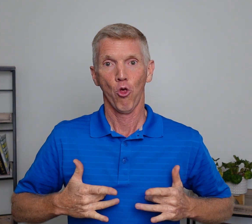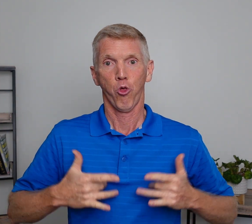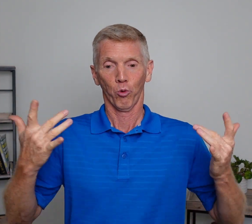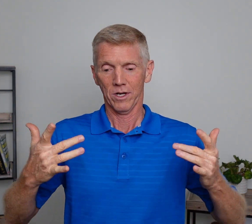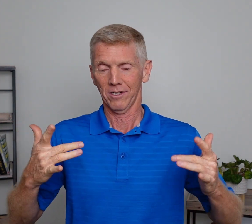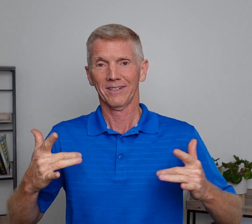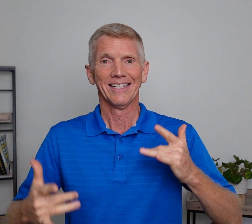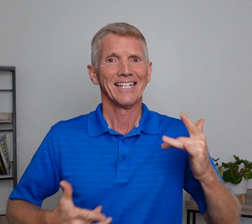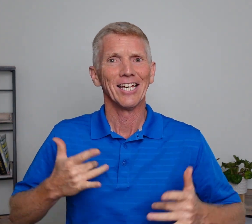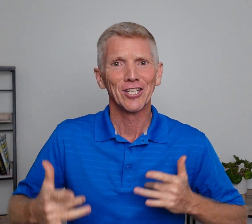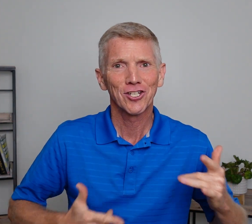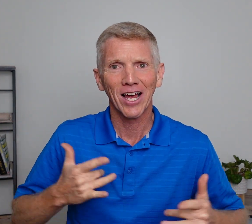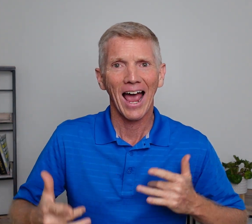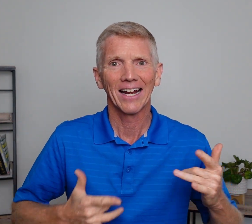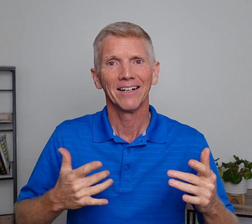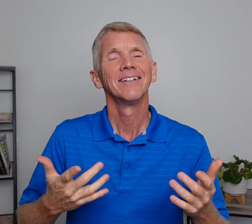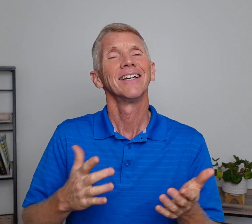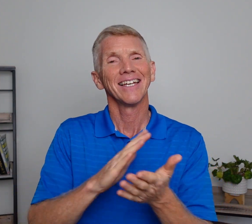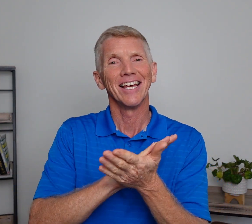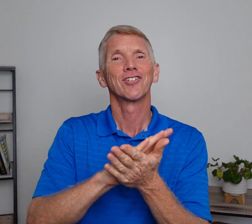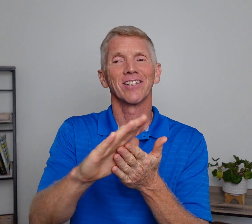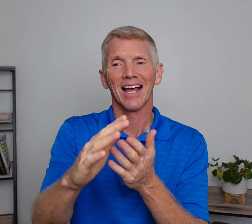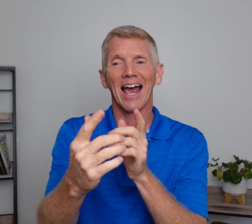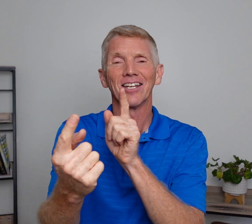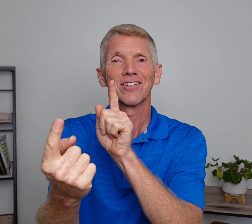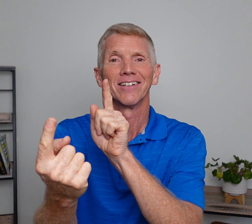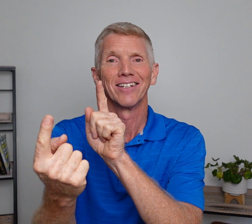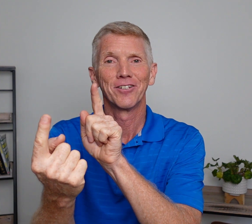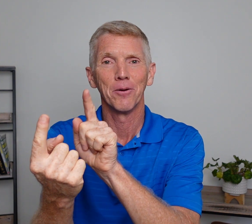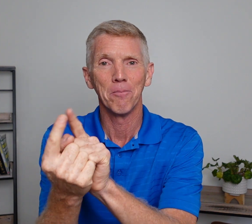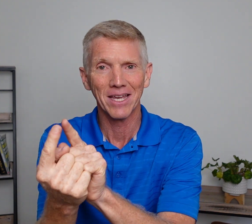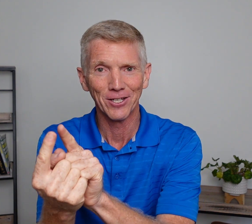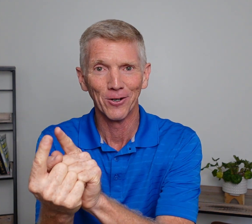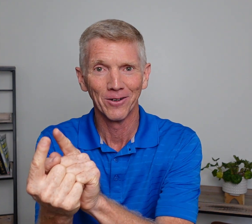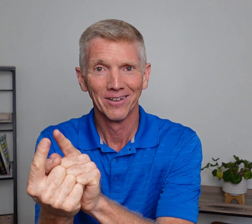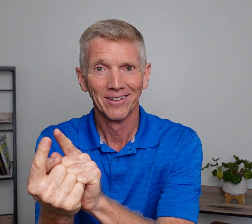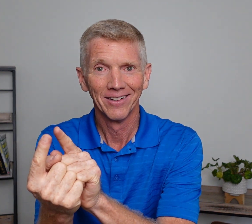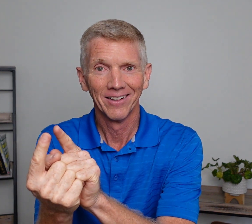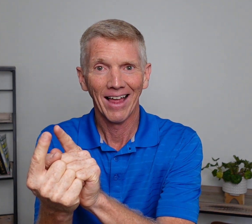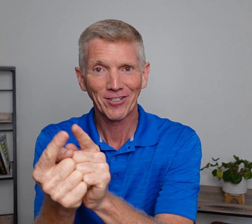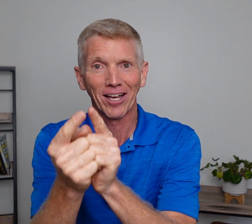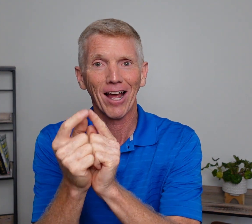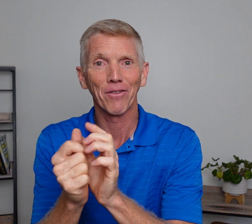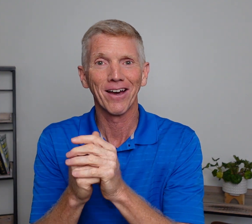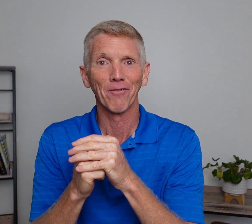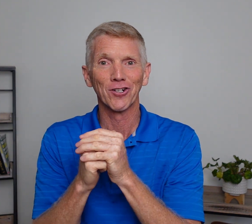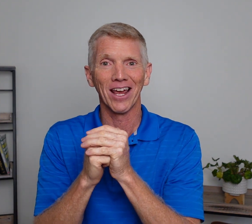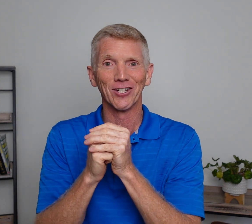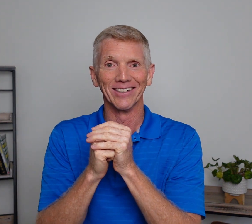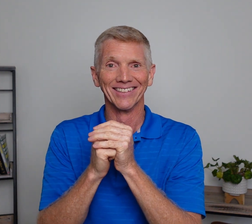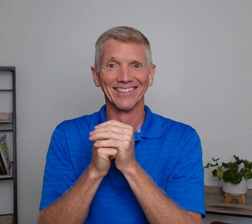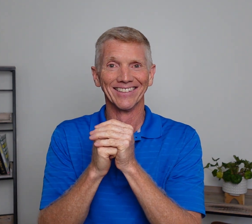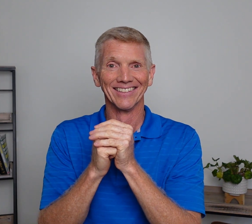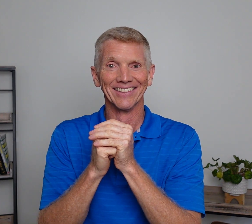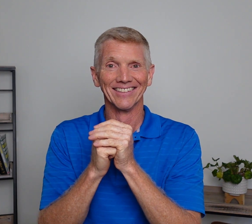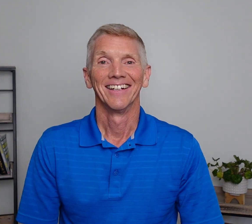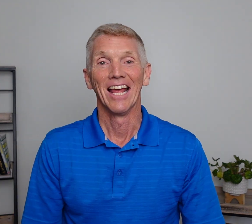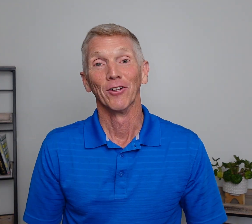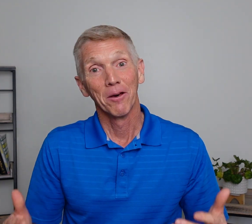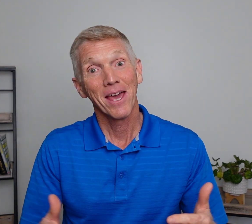thrilled, excited. It's nice to meet you. That's kicked off the conversation. Now, let me